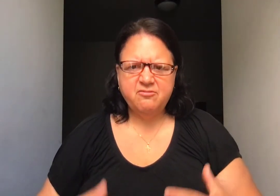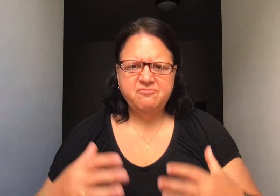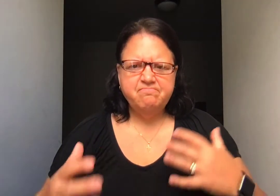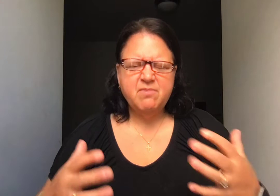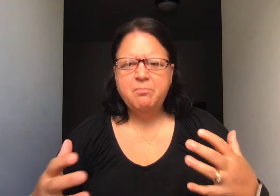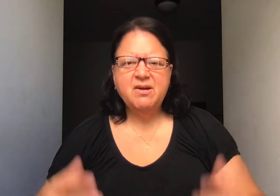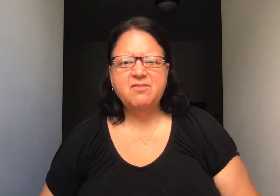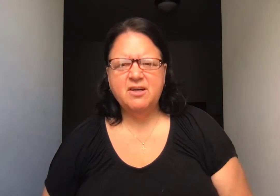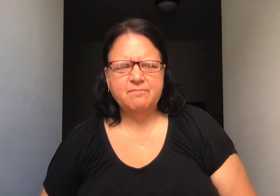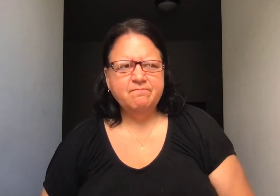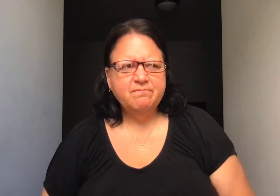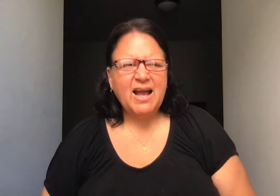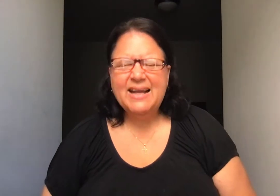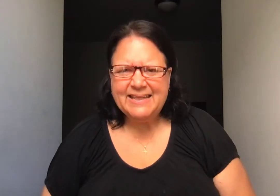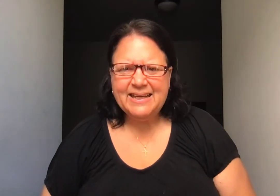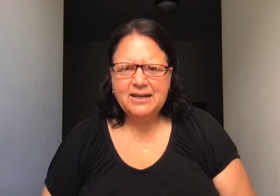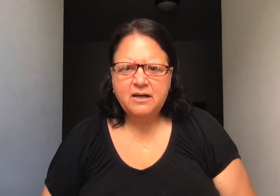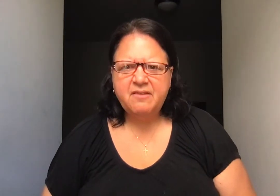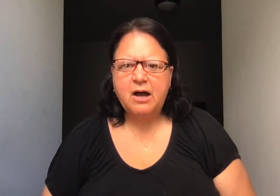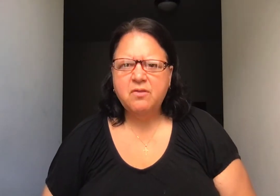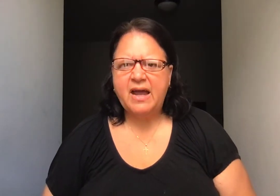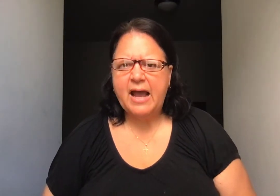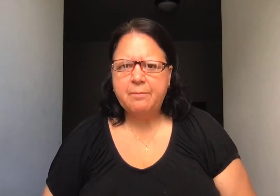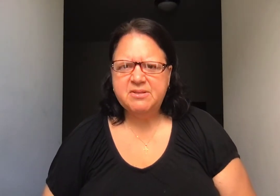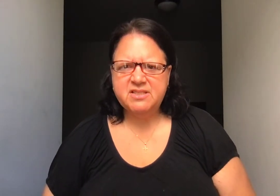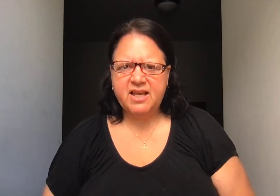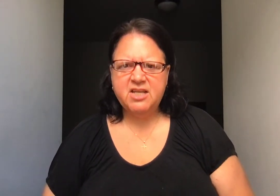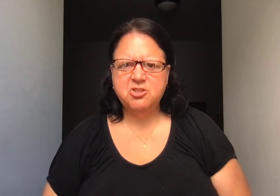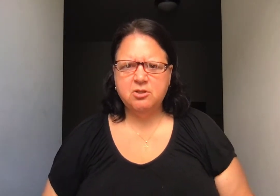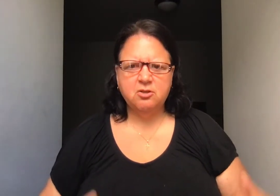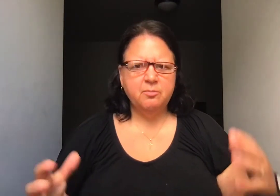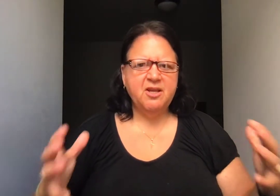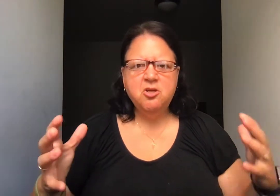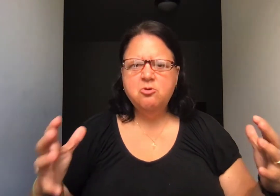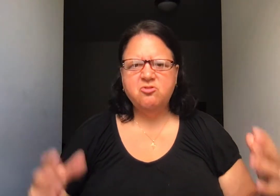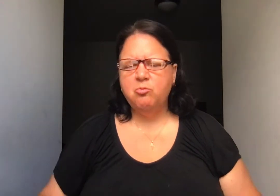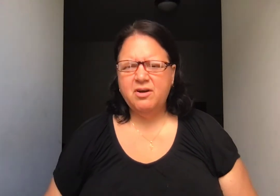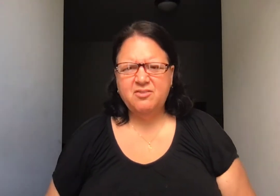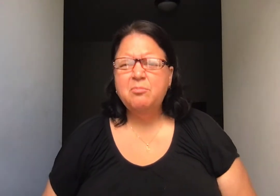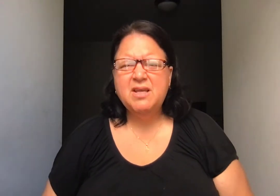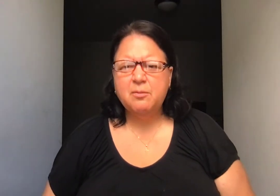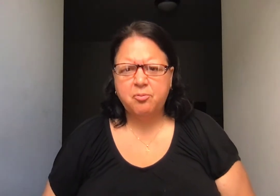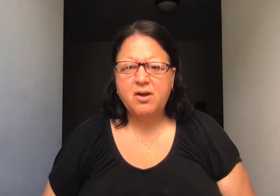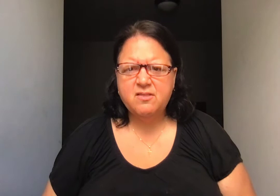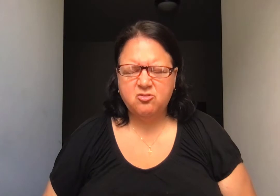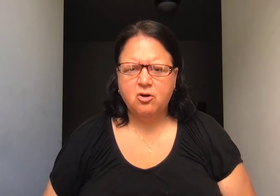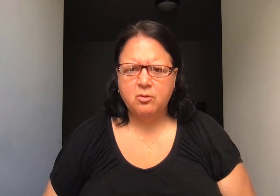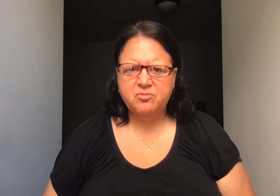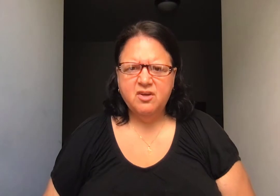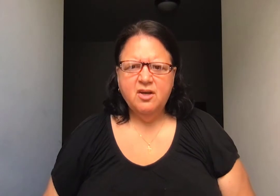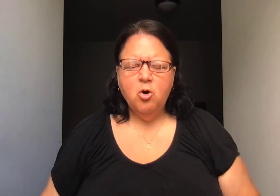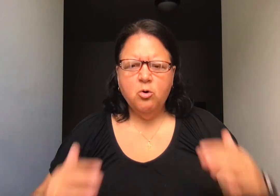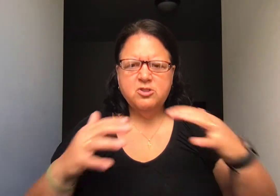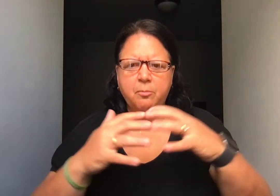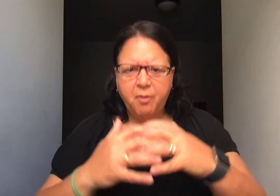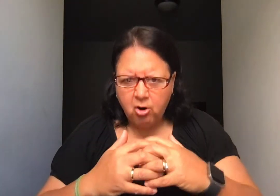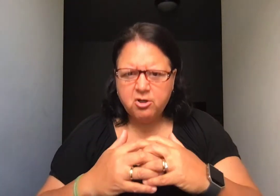a bit of a idea of how that happens in case you're a little bit new to what does it mean to pray the Psalms or to partner